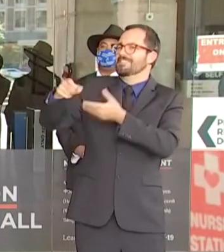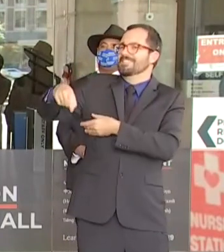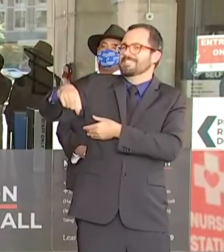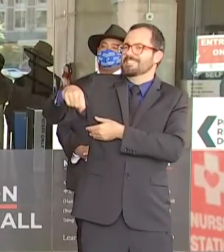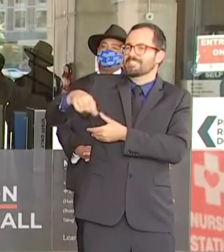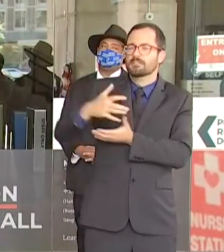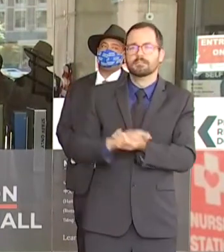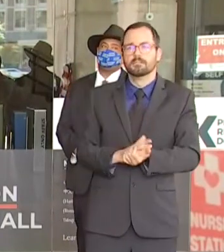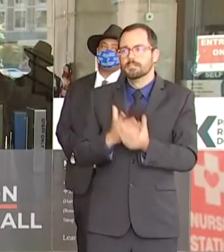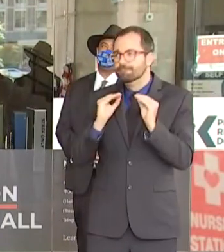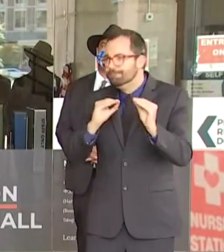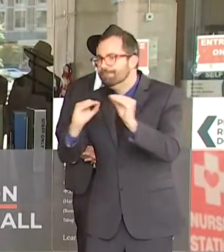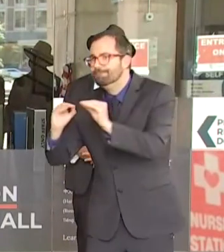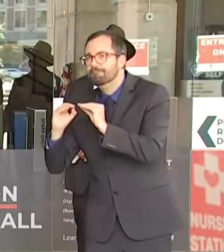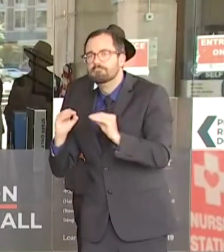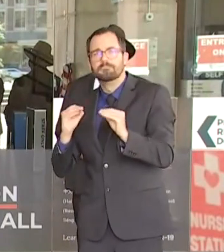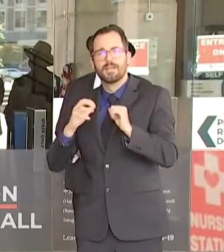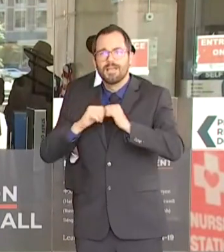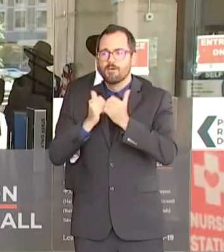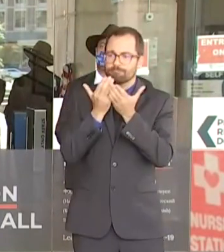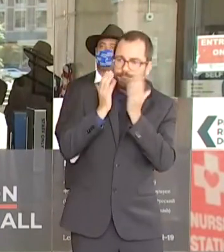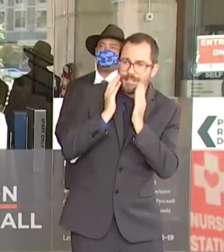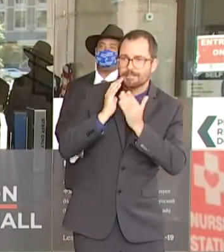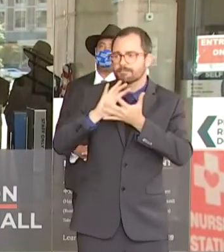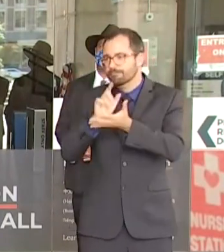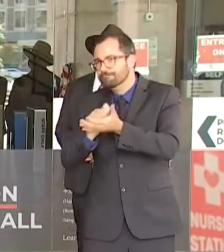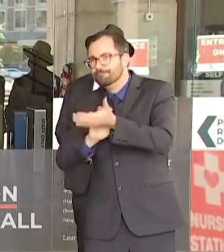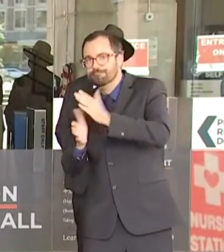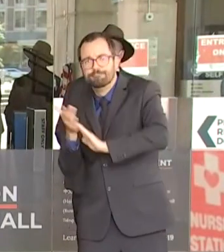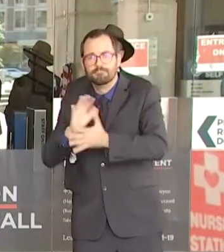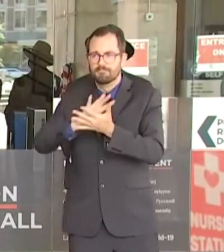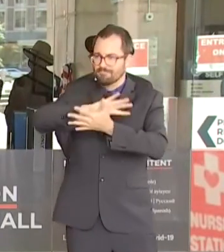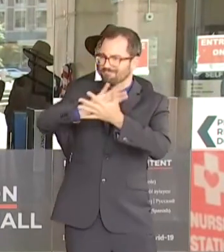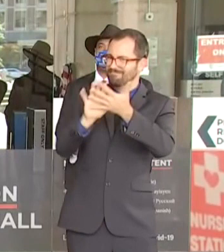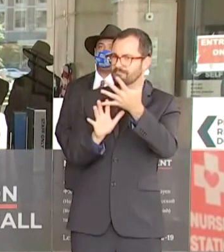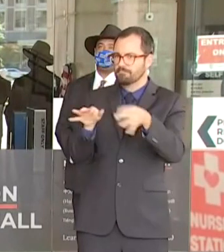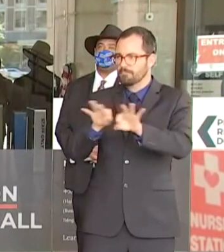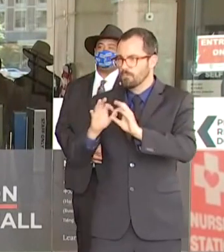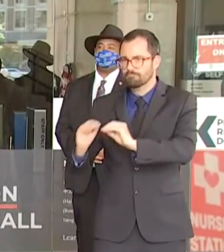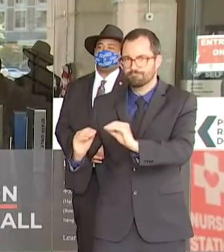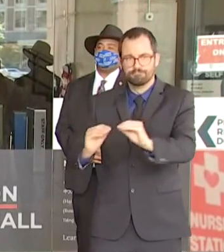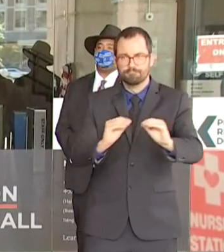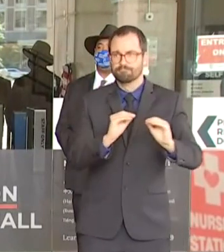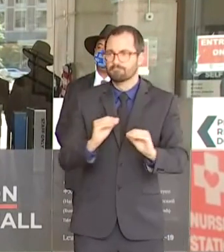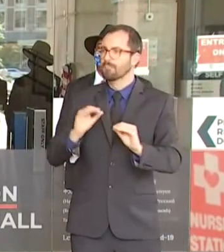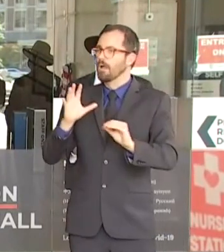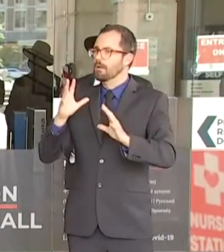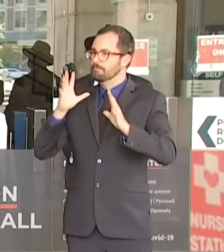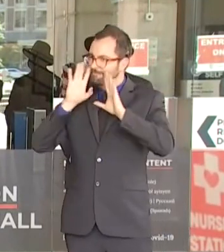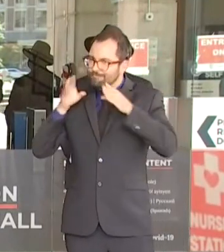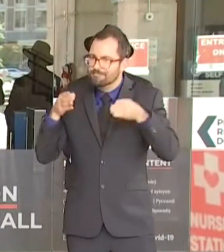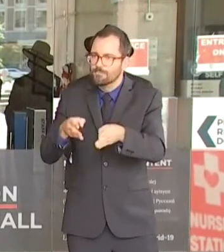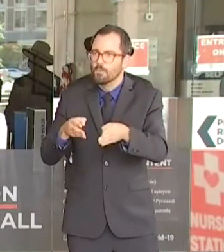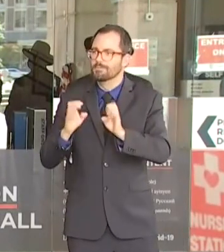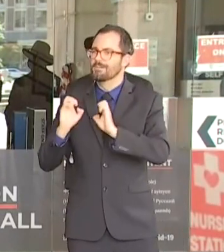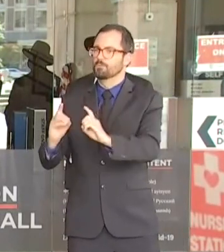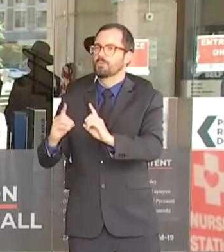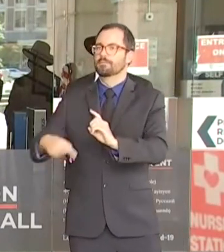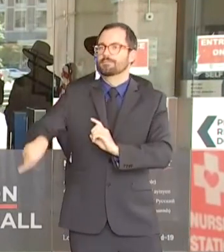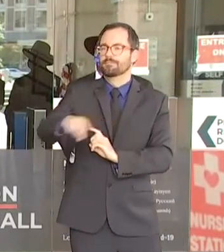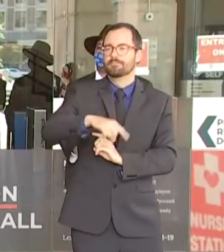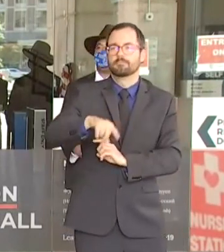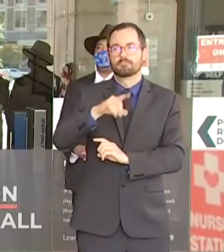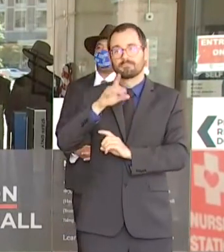we'll be running a campaign to reach the population from the 29 to 39 age group through outreach with prevention